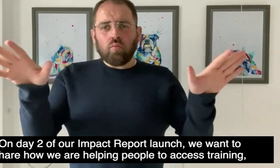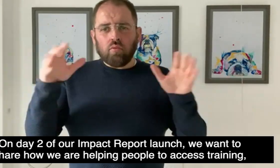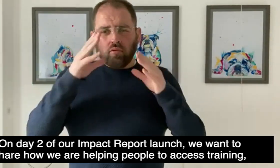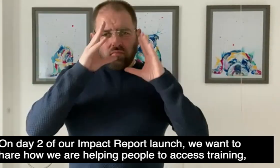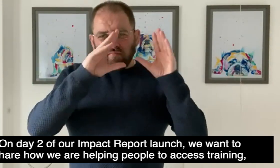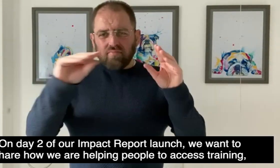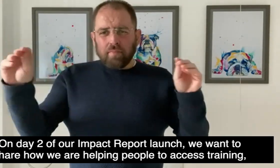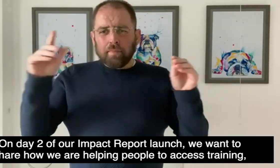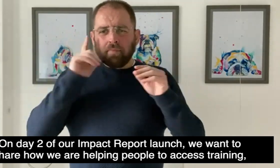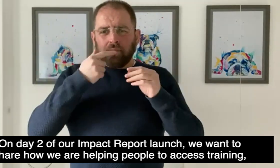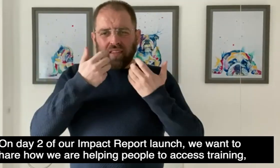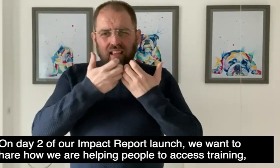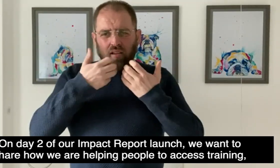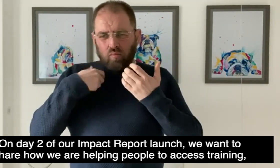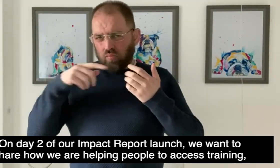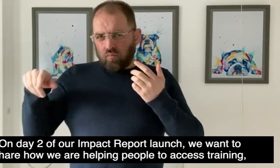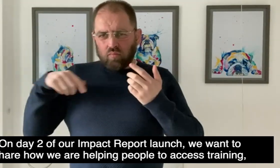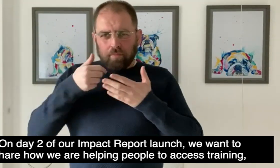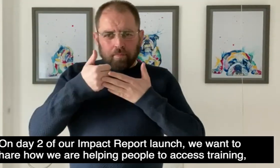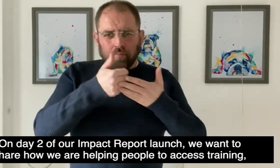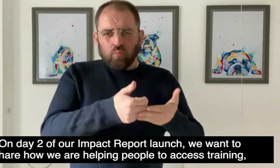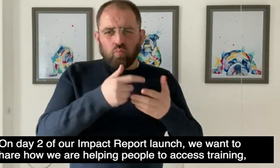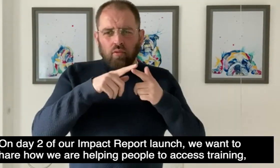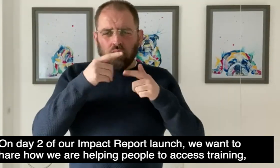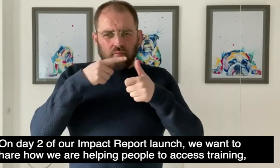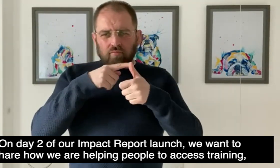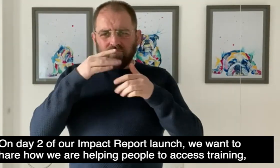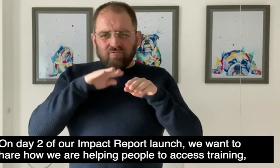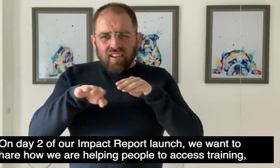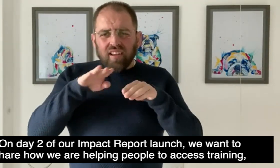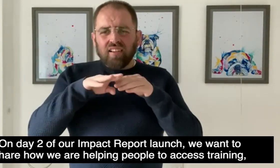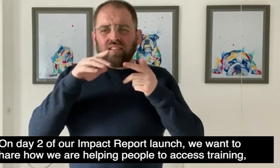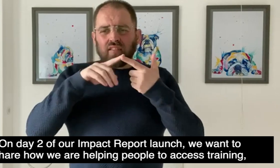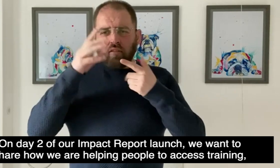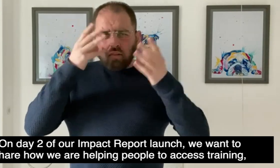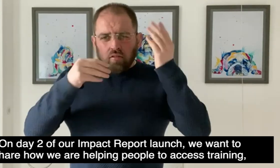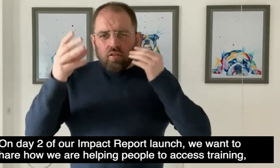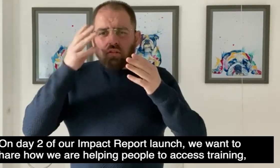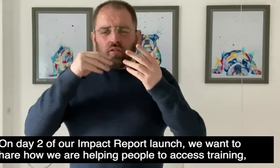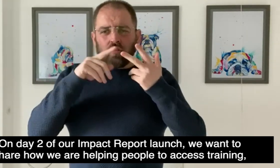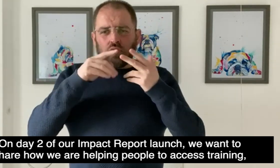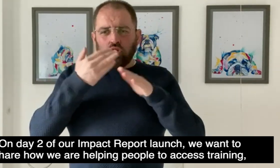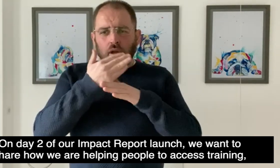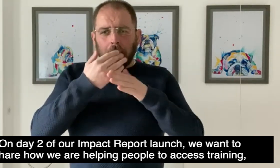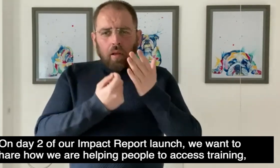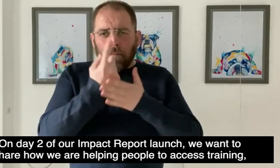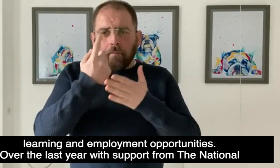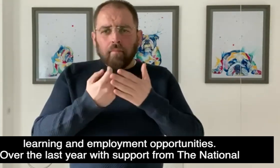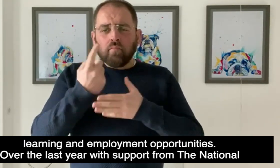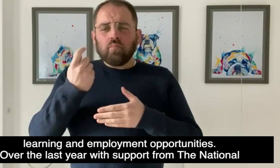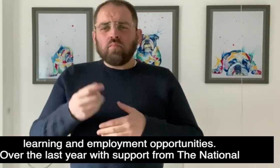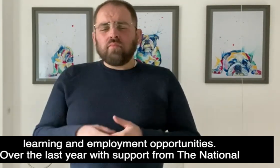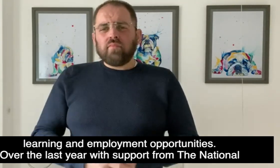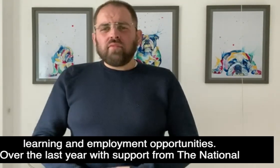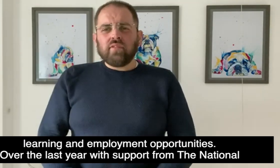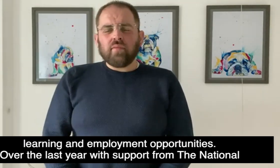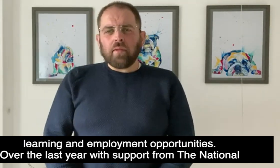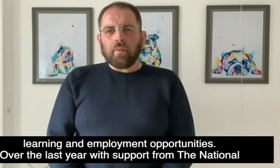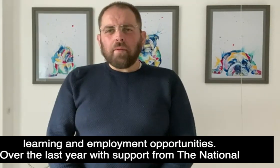On Day 2 of our Impact Report launch, we want to share how we are helping people to access training, learning